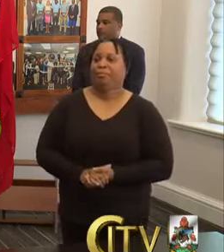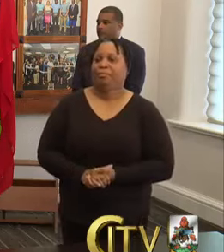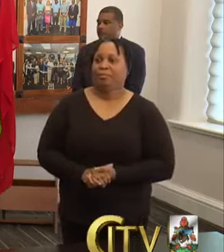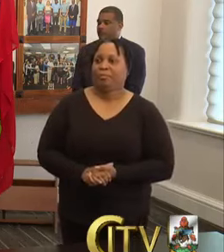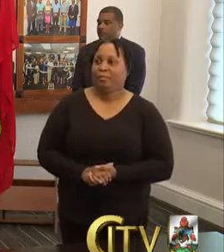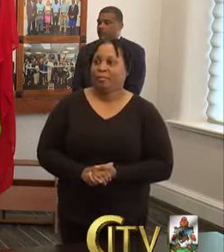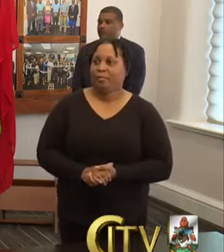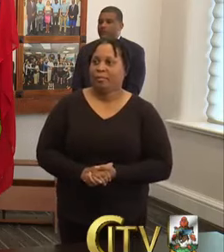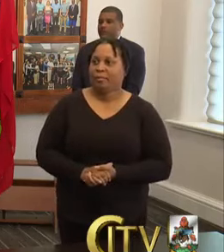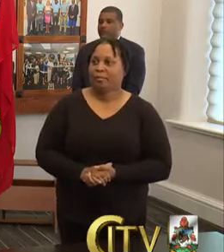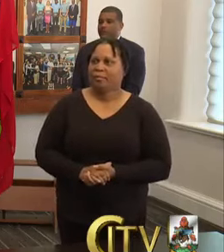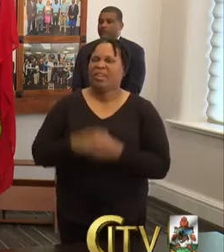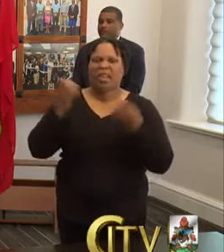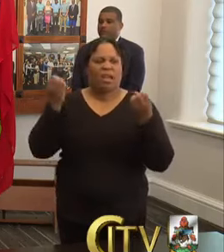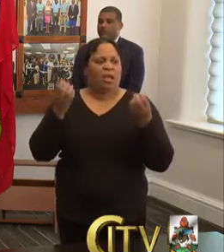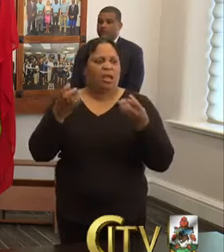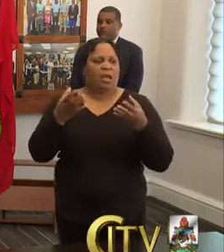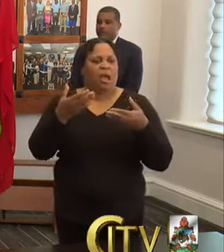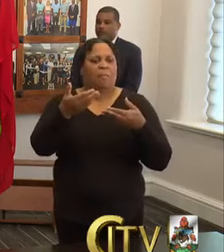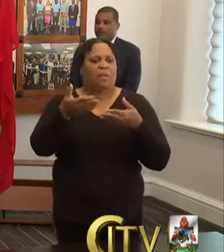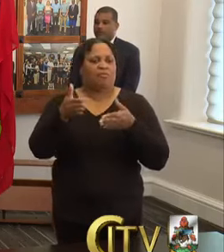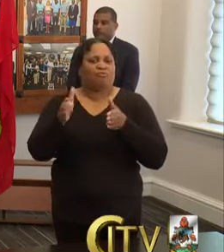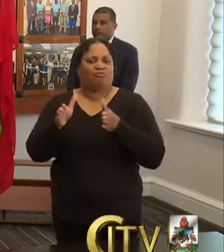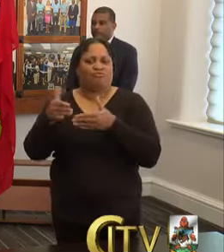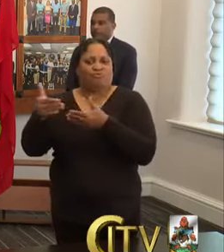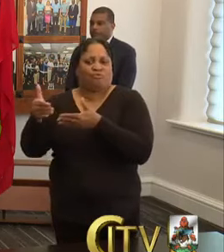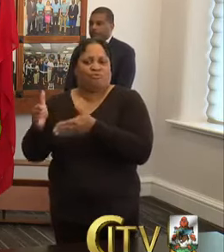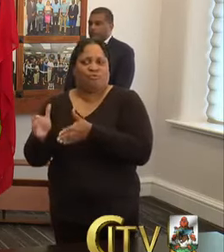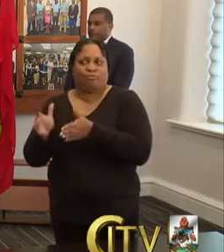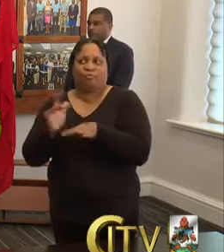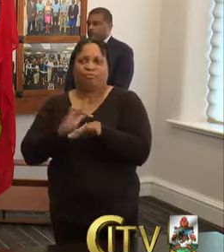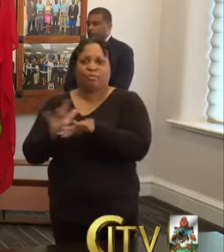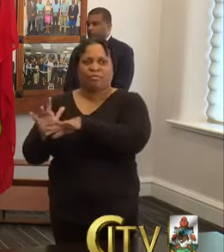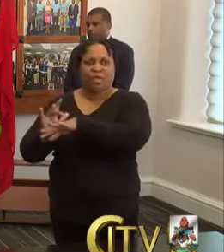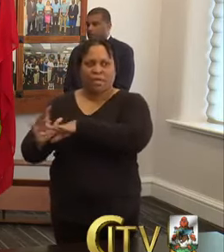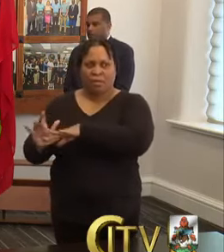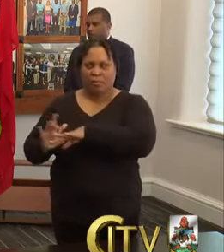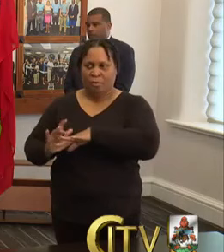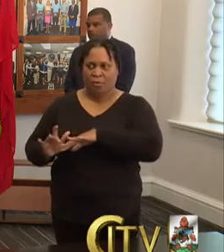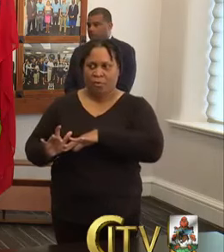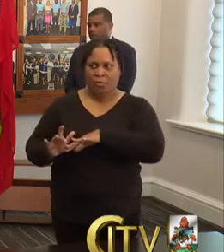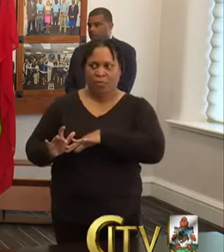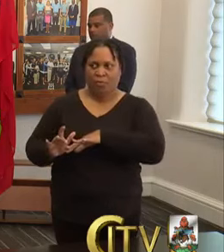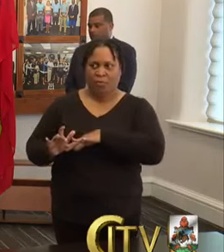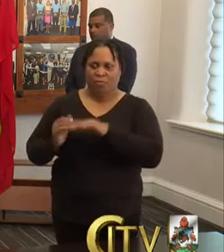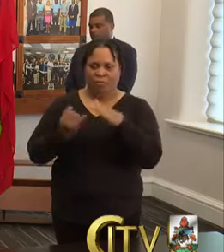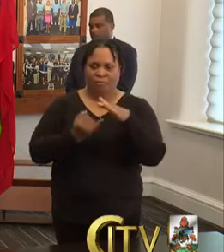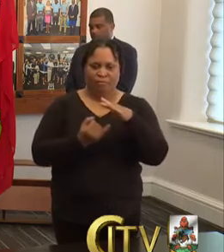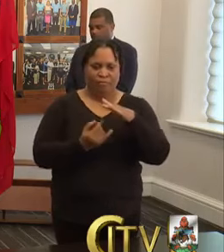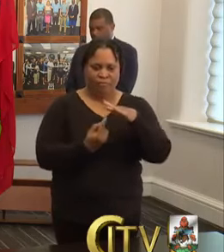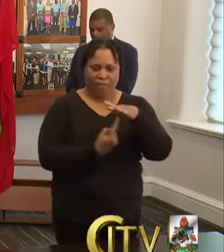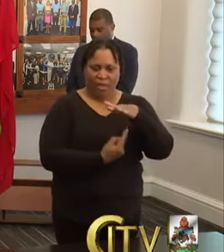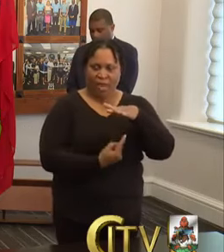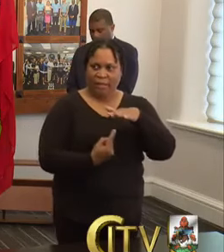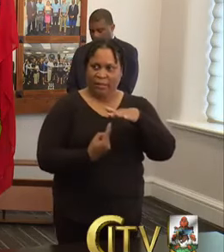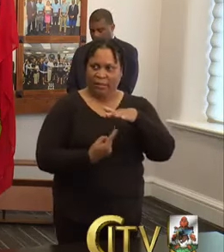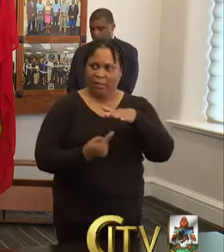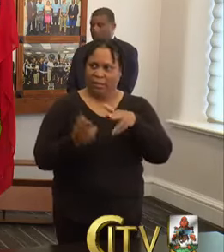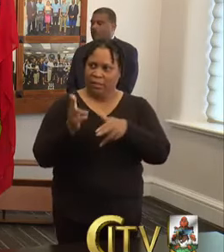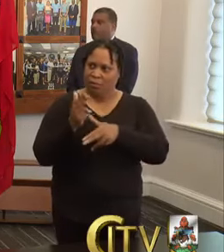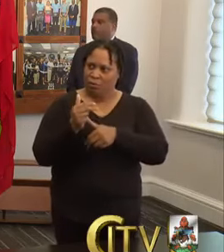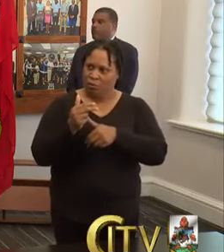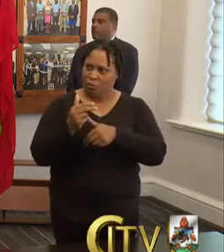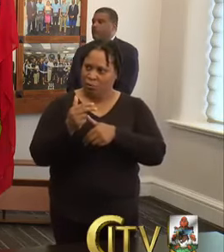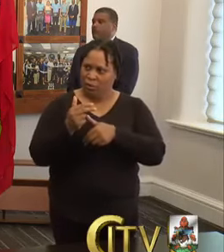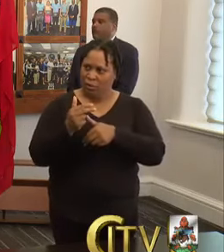Um, how many rooms do you have, uh, available for, uh, isolated, um, from the hotel rooms?